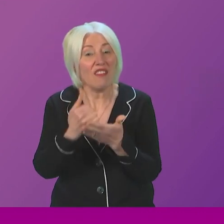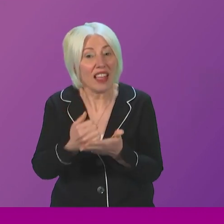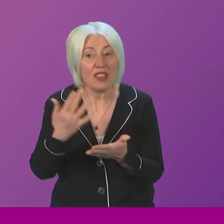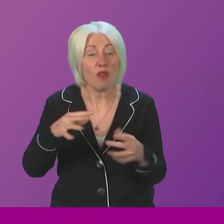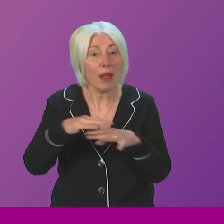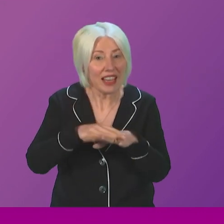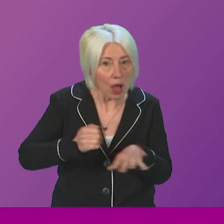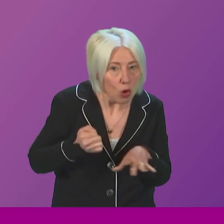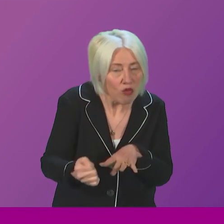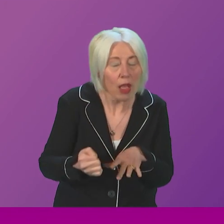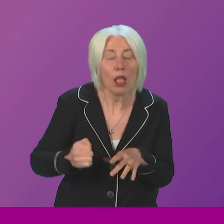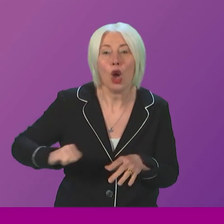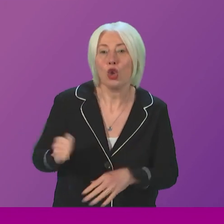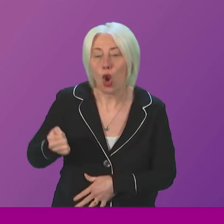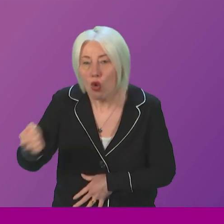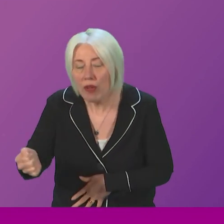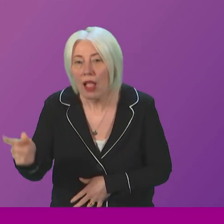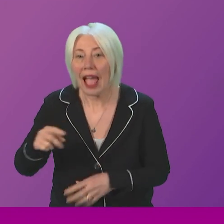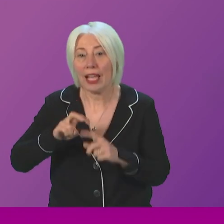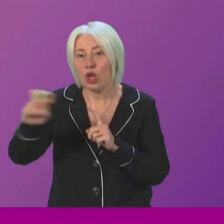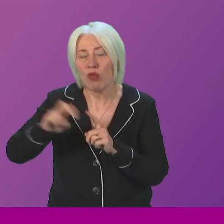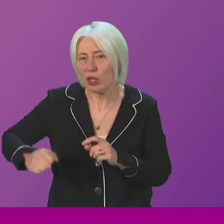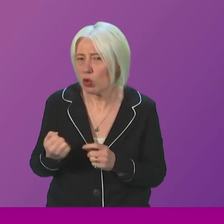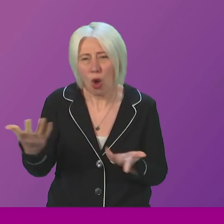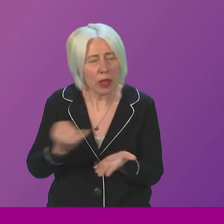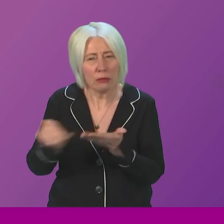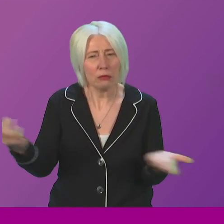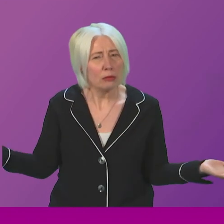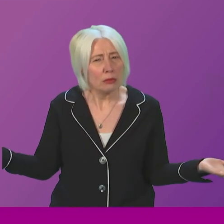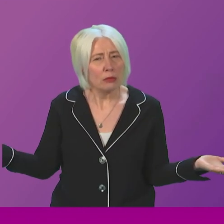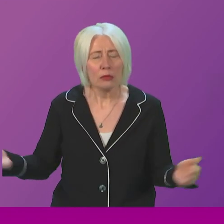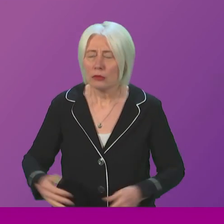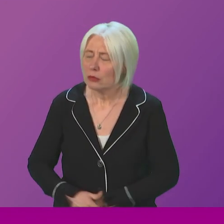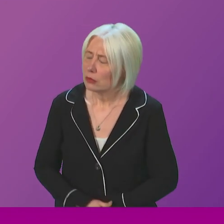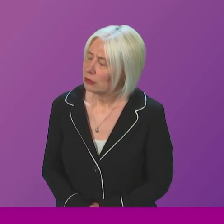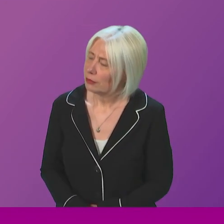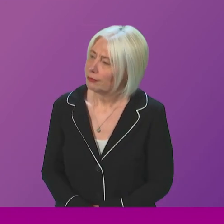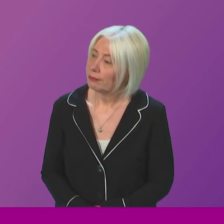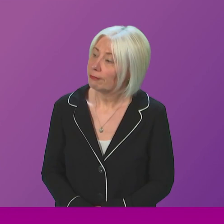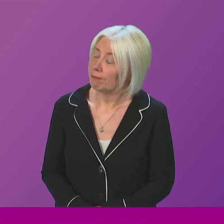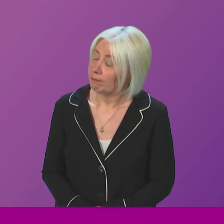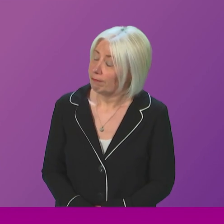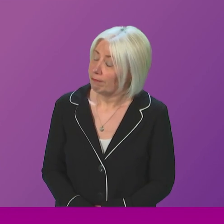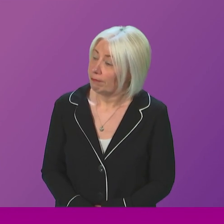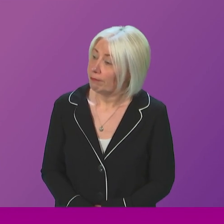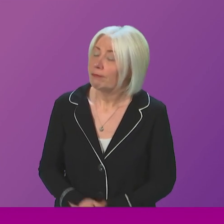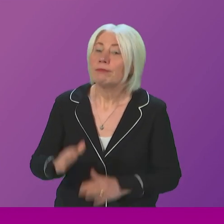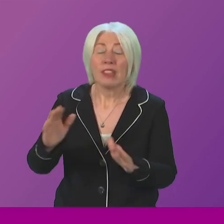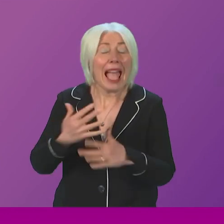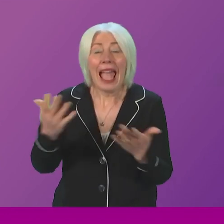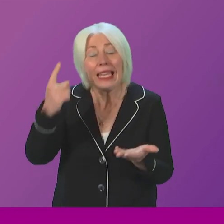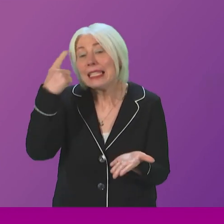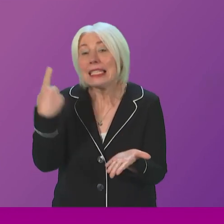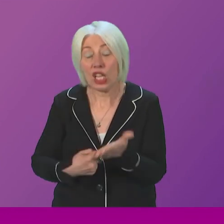ScotRail and Transport Scotland? First Minister. Well first and foremost, whenever decisions